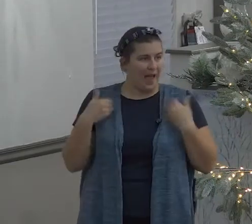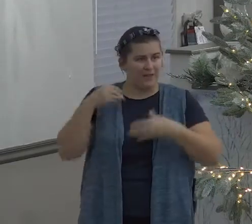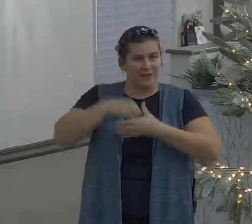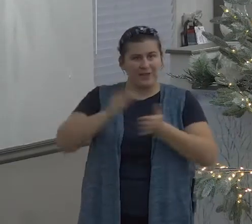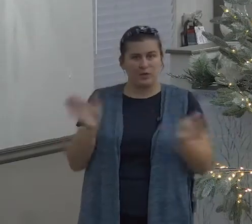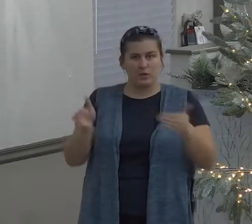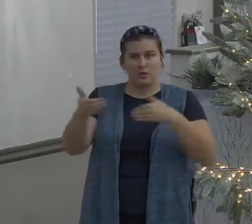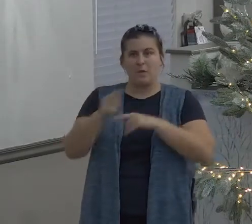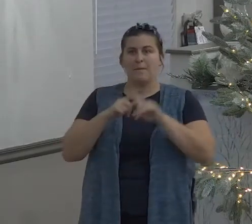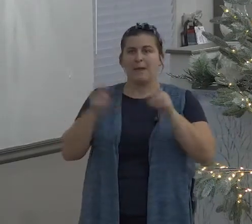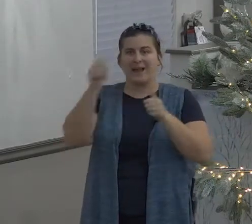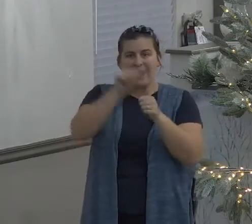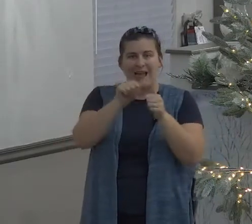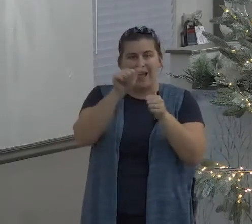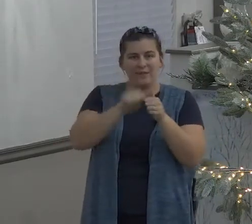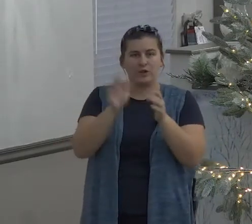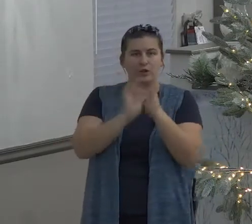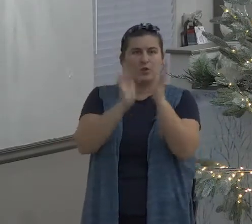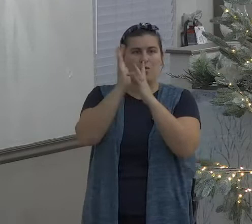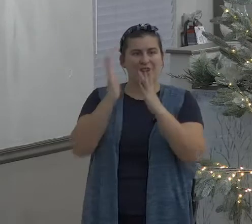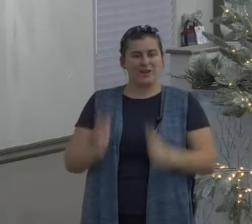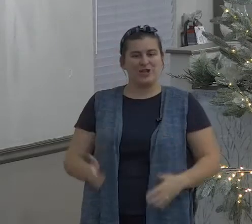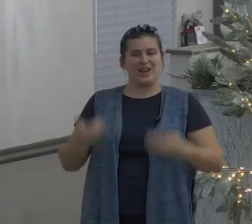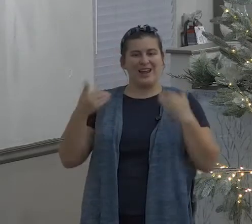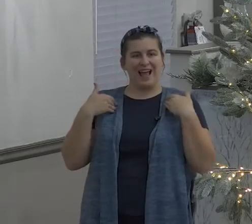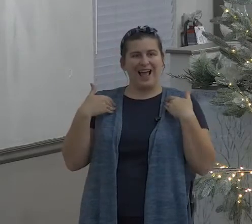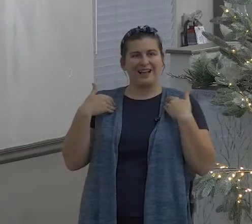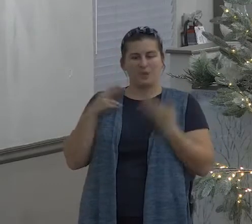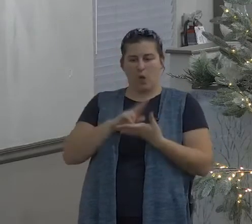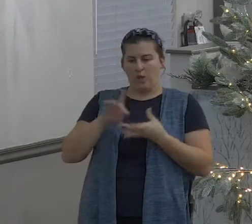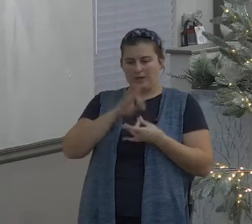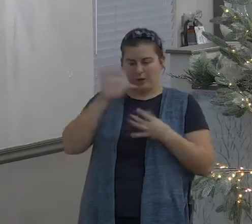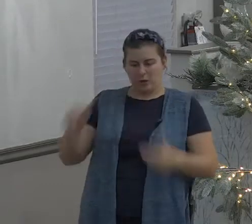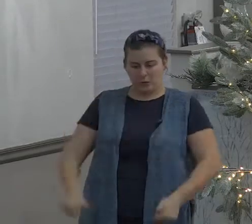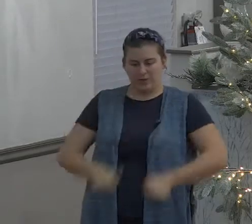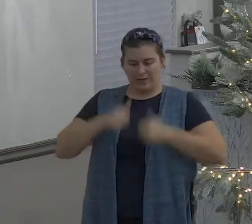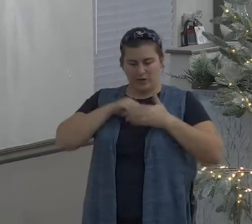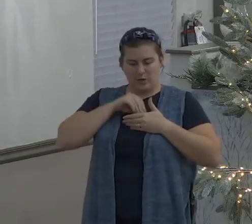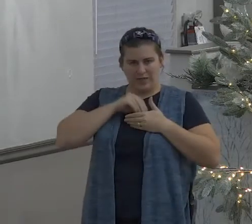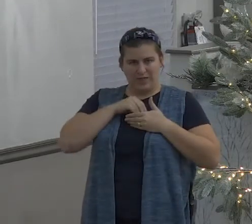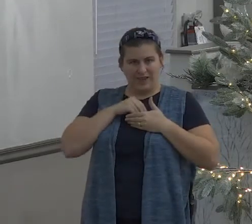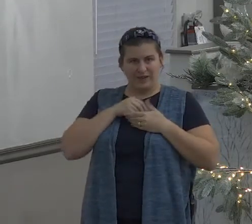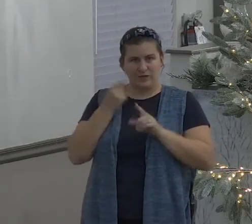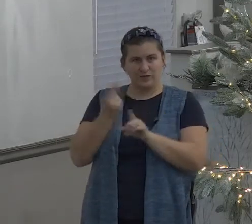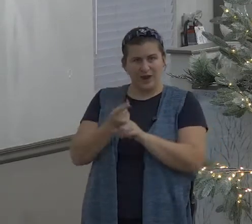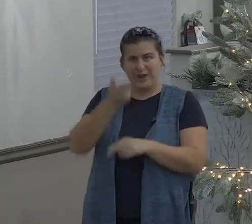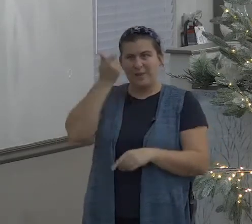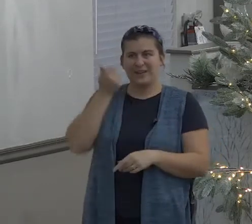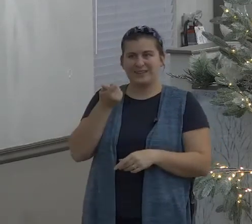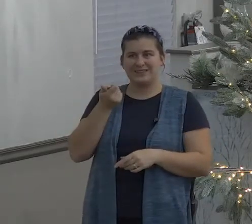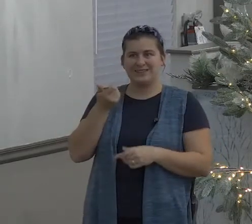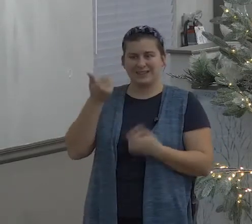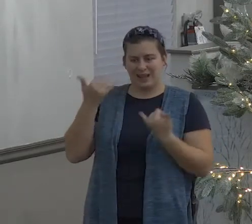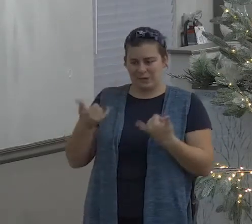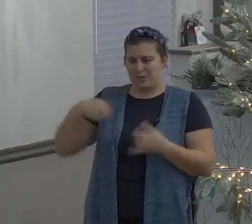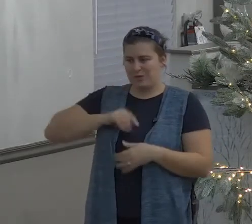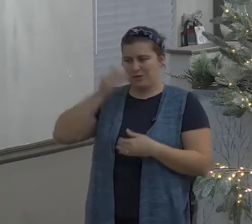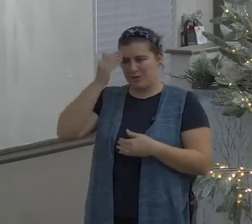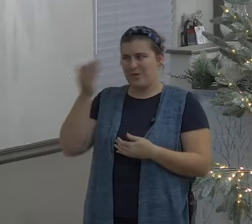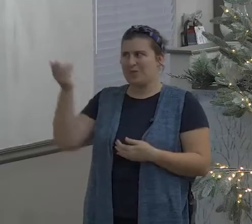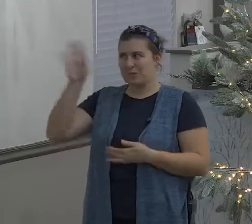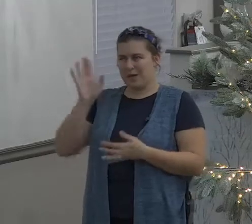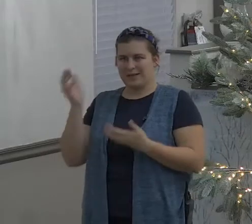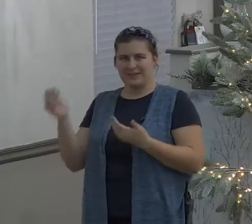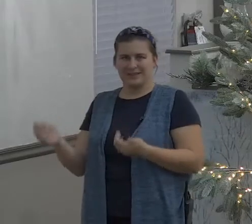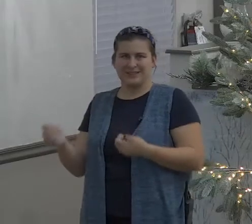together in my name there I am in the midst well I don't know how many Christians we have in the room but every Christian in the room